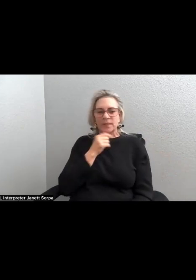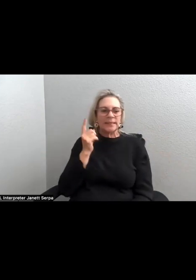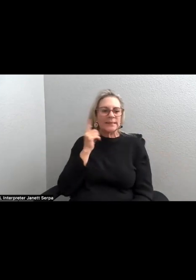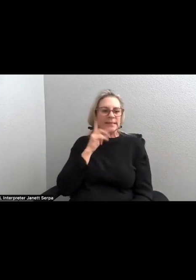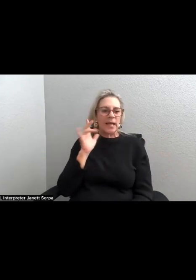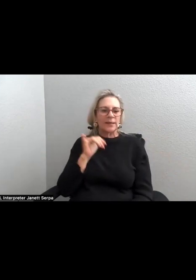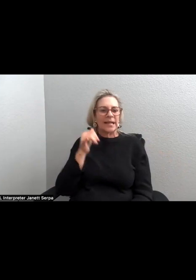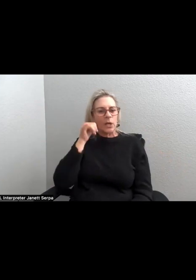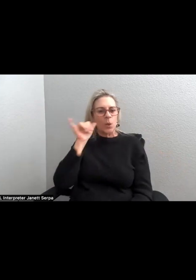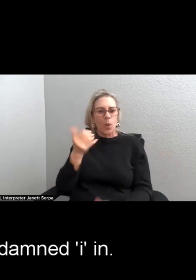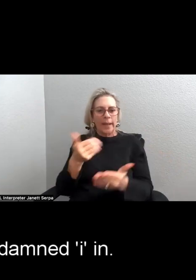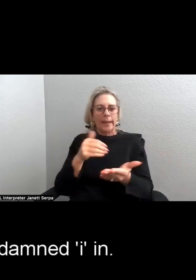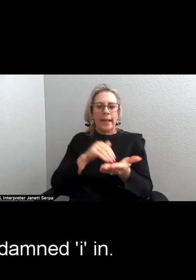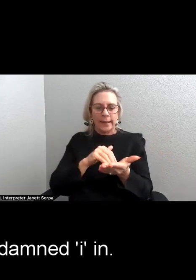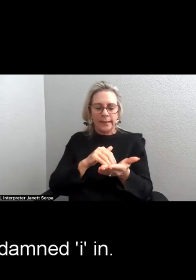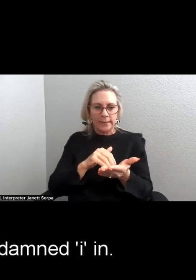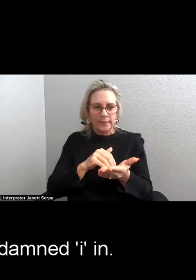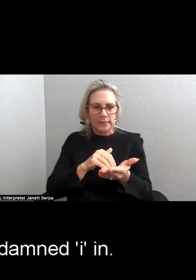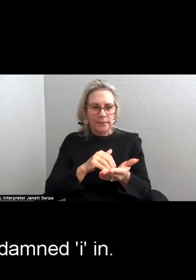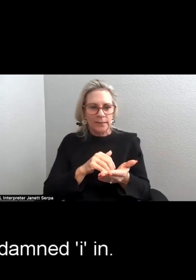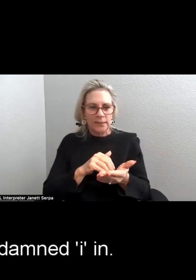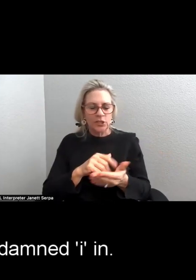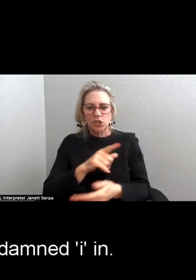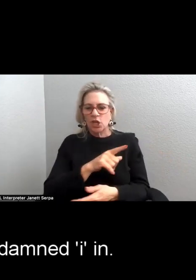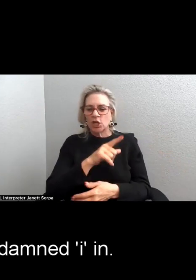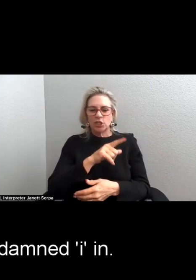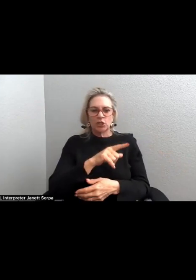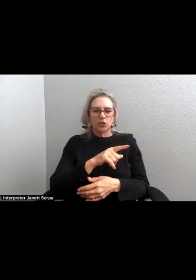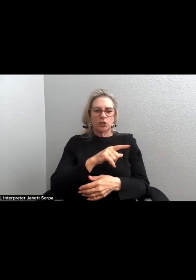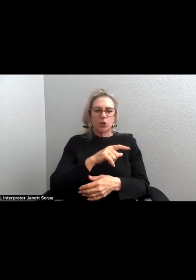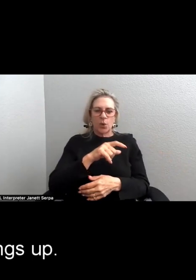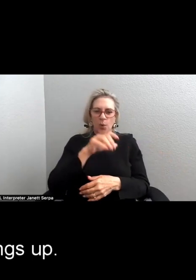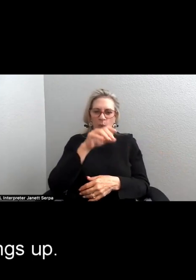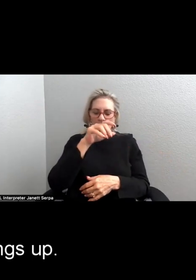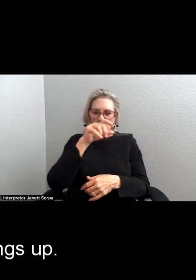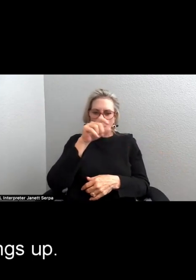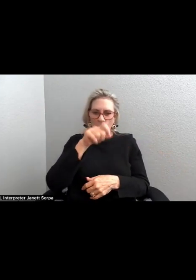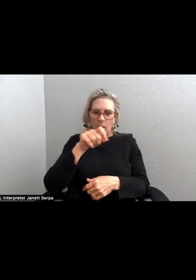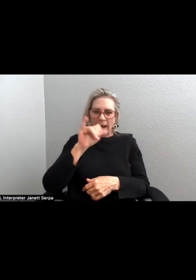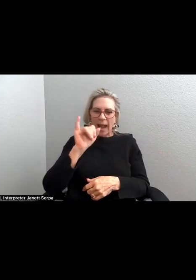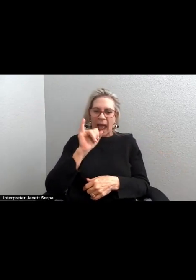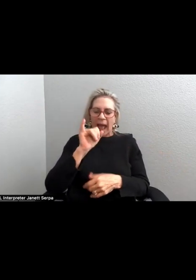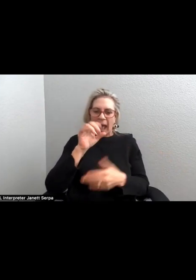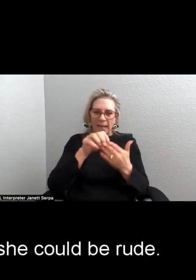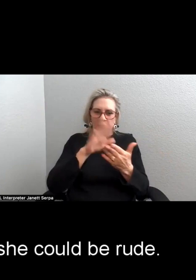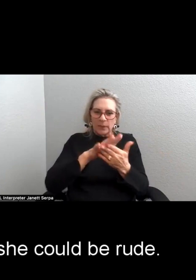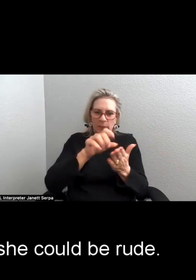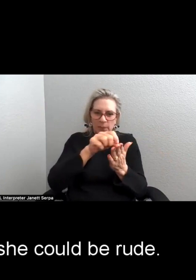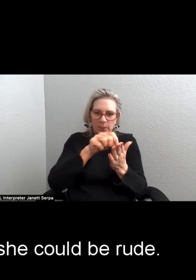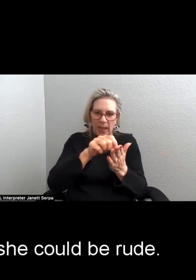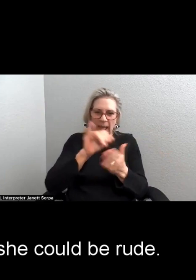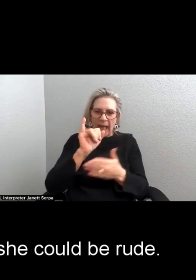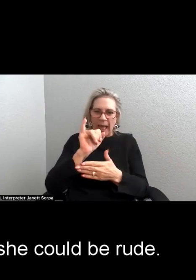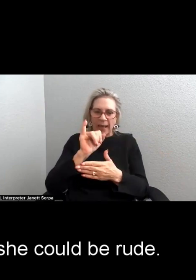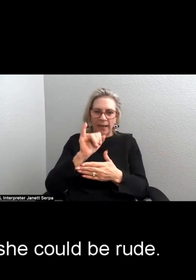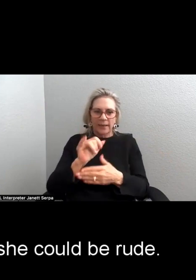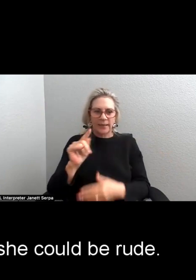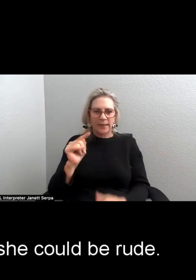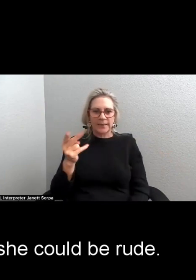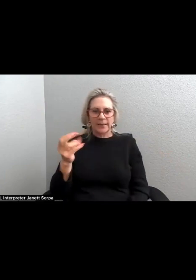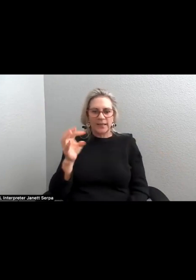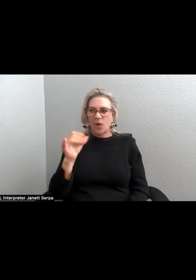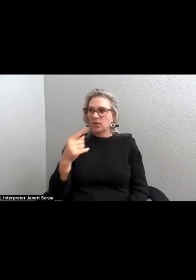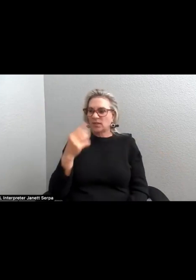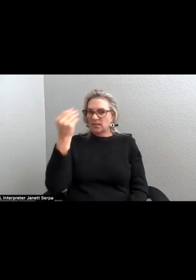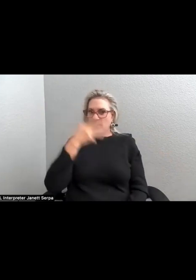annoyance. Just write the damned eye in. She hangs up. Theo didn't tell me she could be